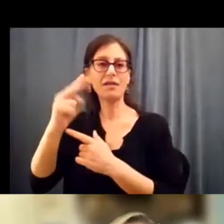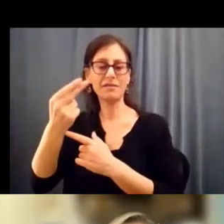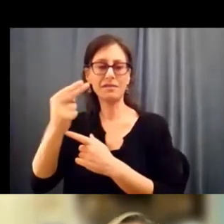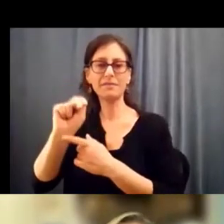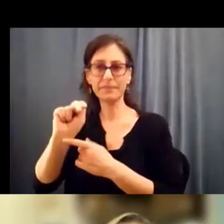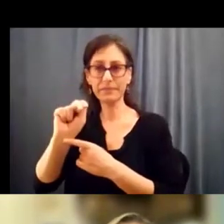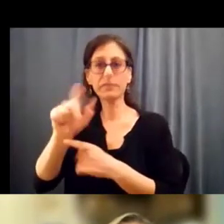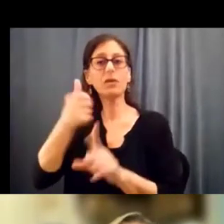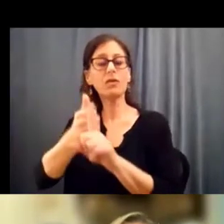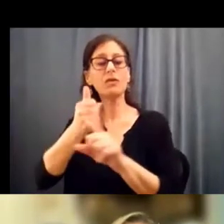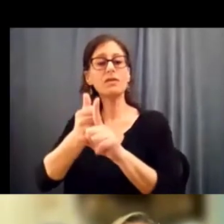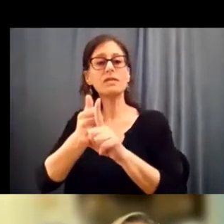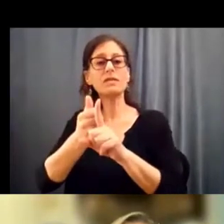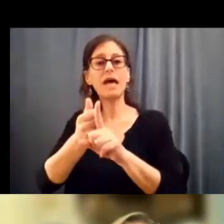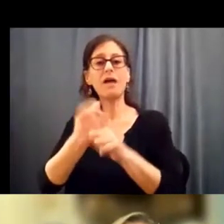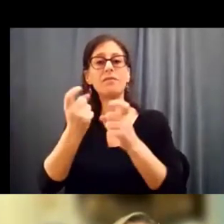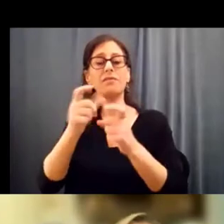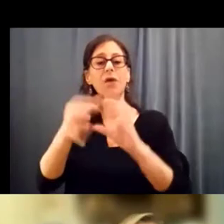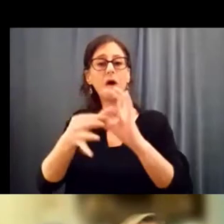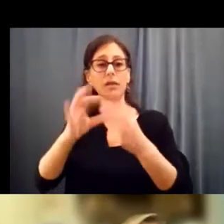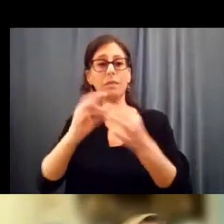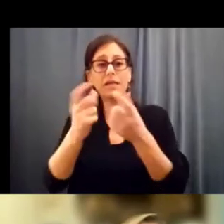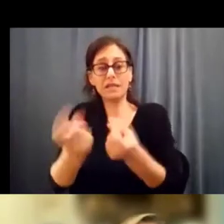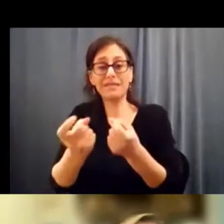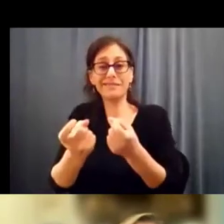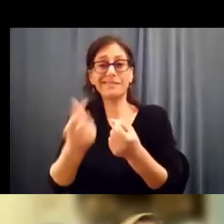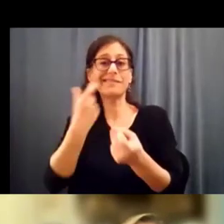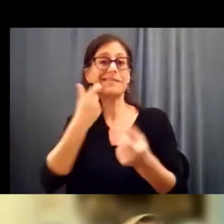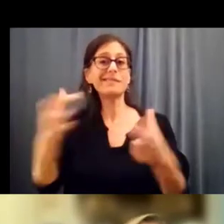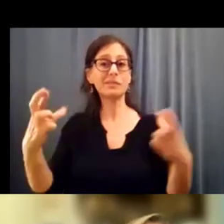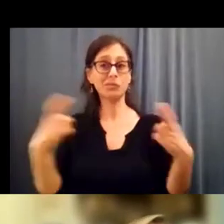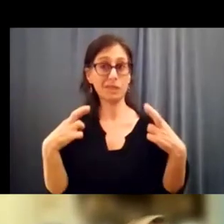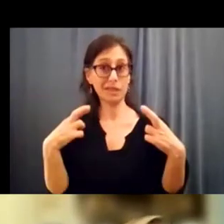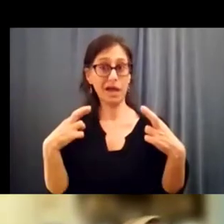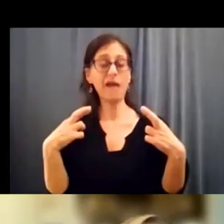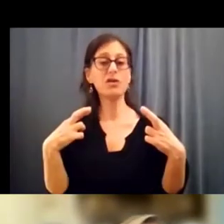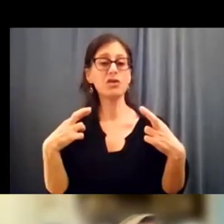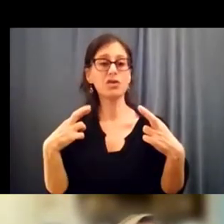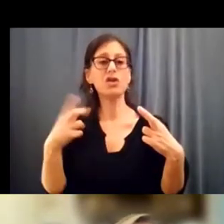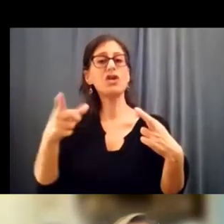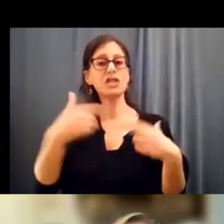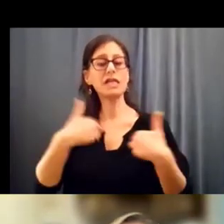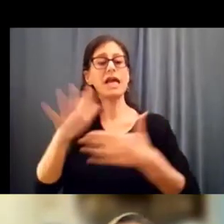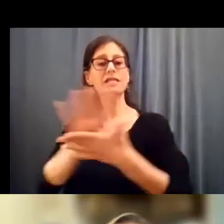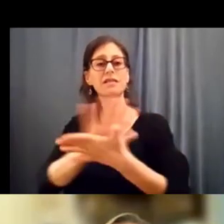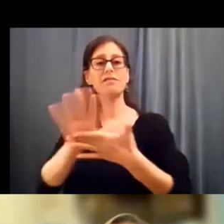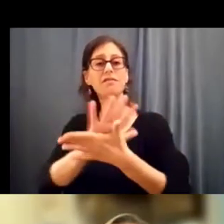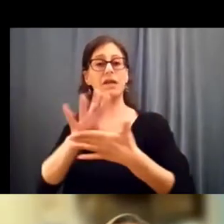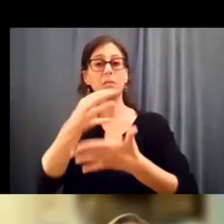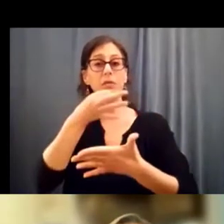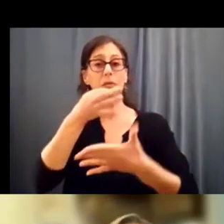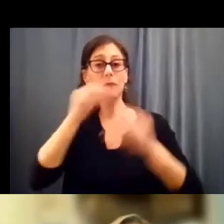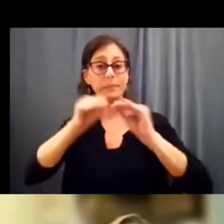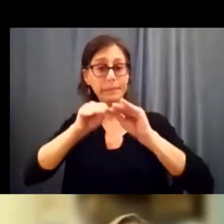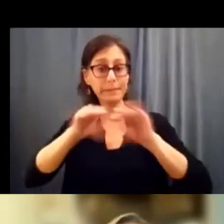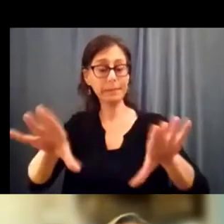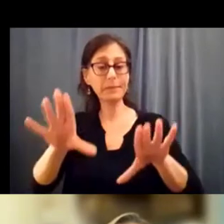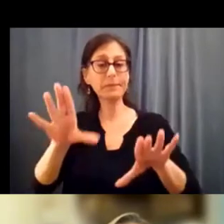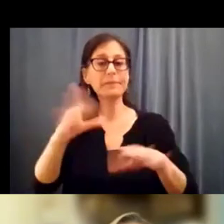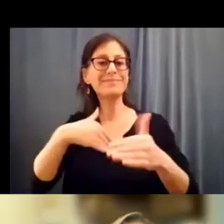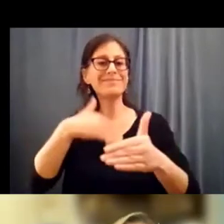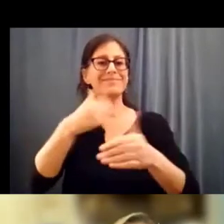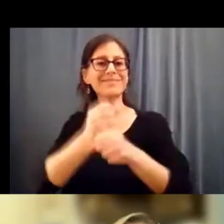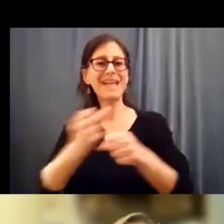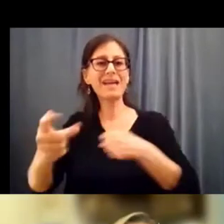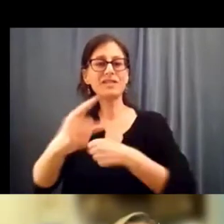downhill skier, has since retired. She has a film coming out this next year